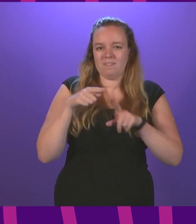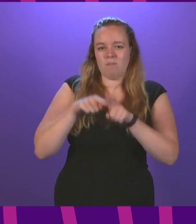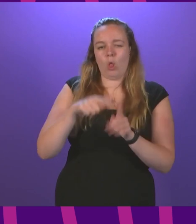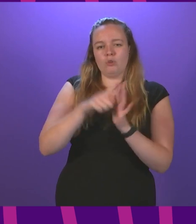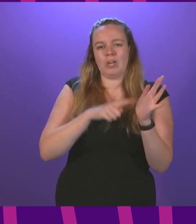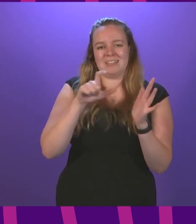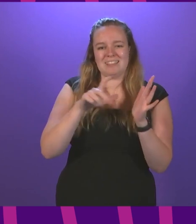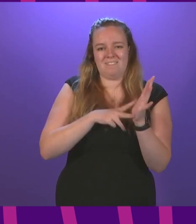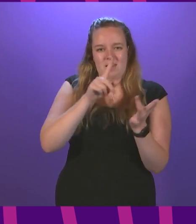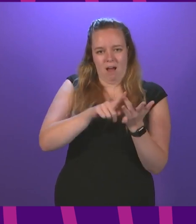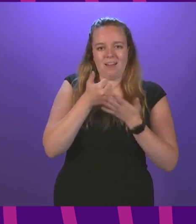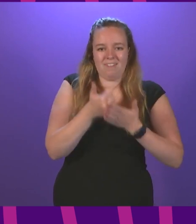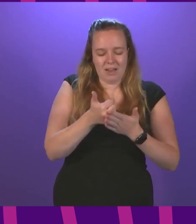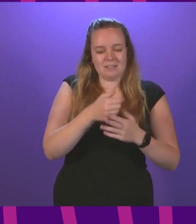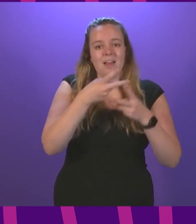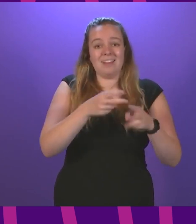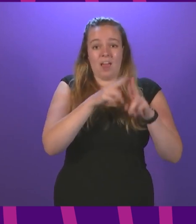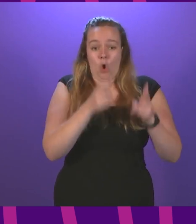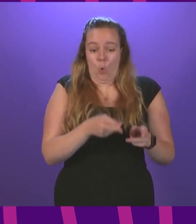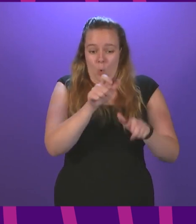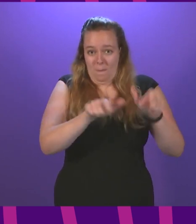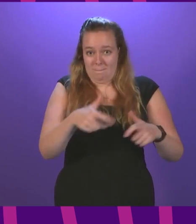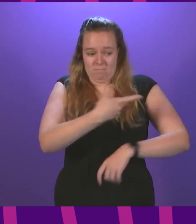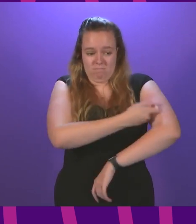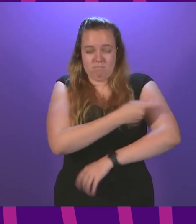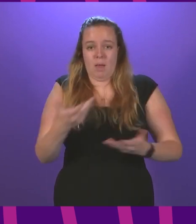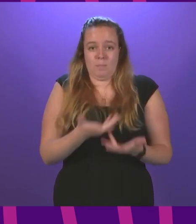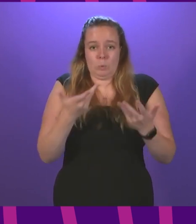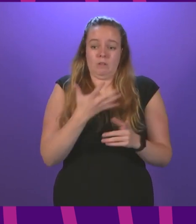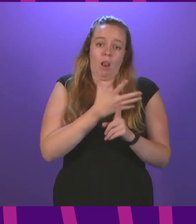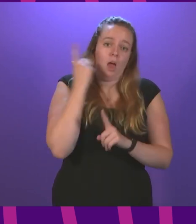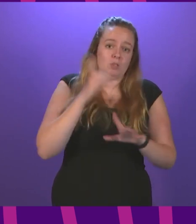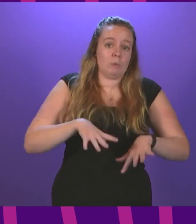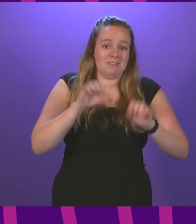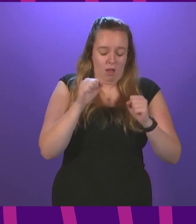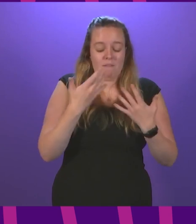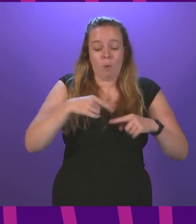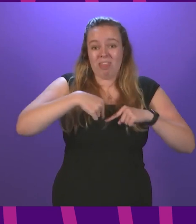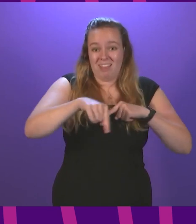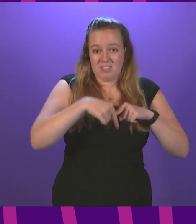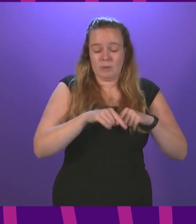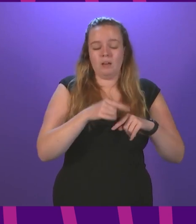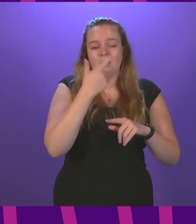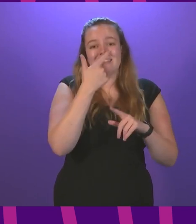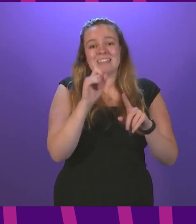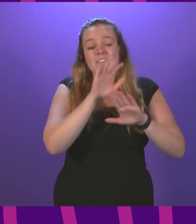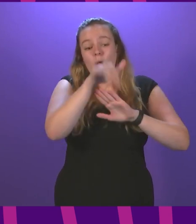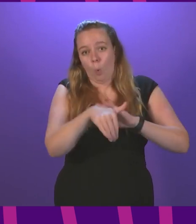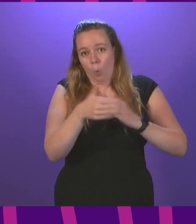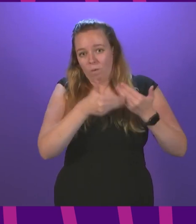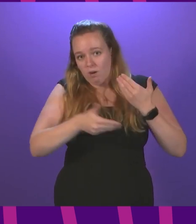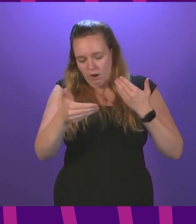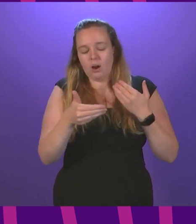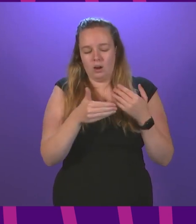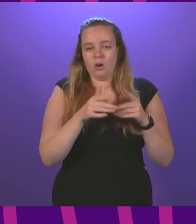JCVI Advice. Care home residents started getting booster jags last week, and from this week, those over 70 years of age